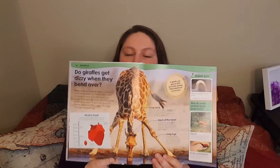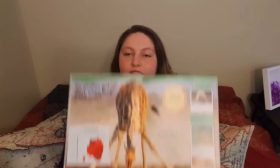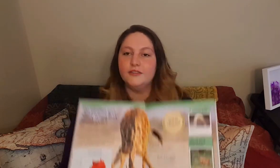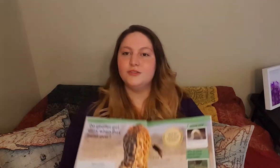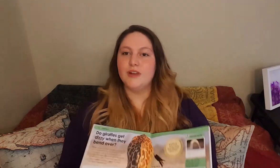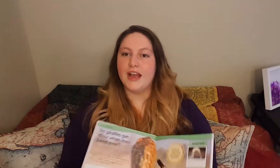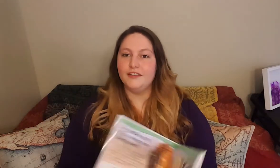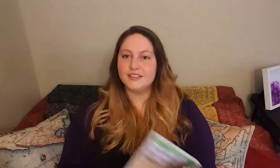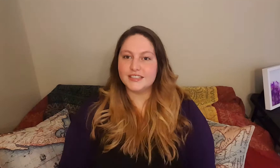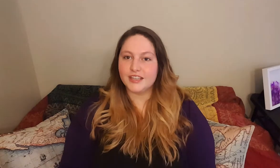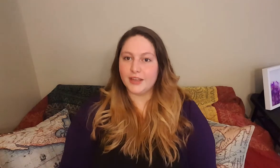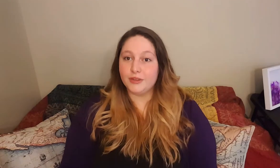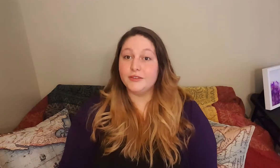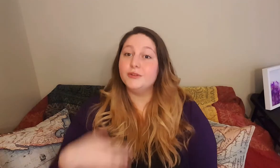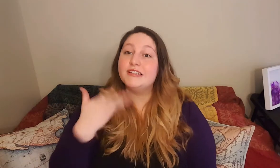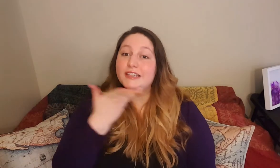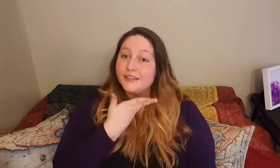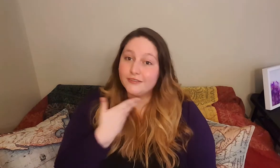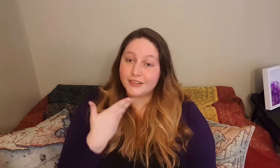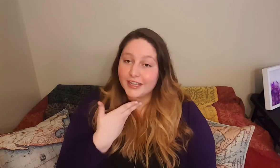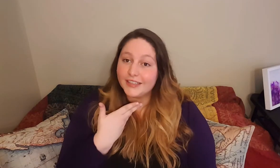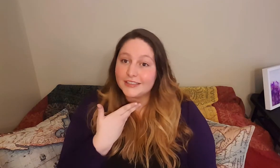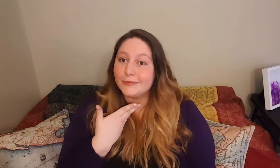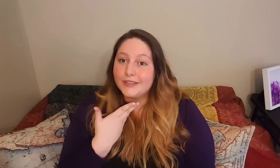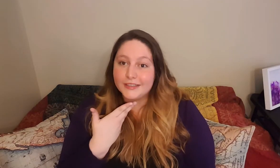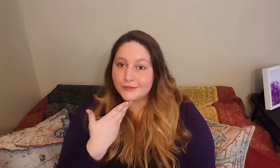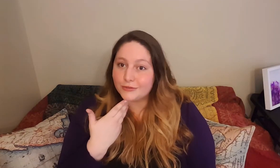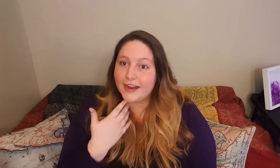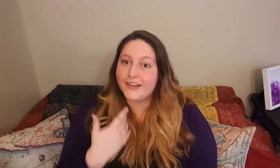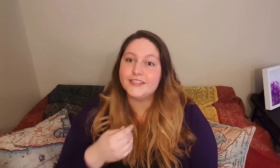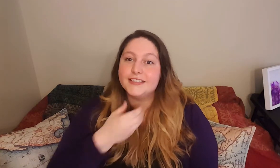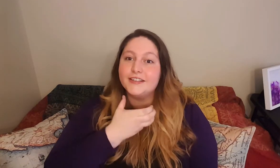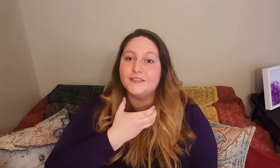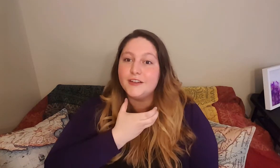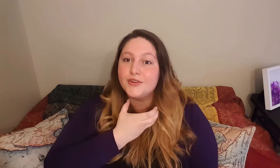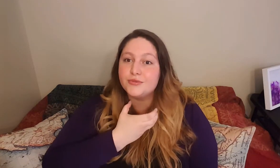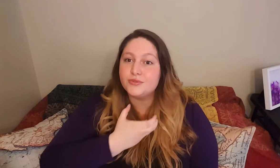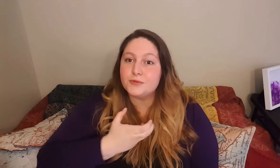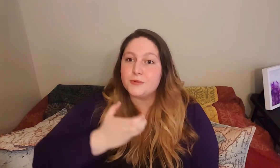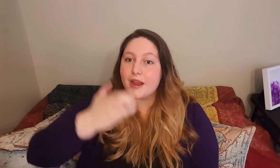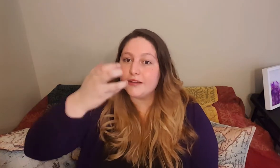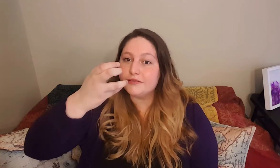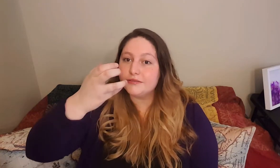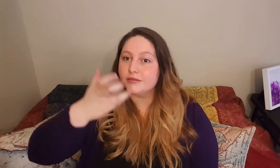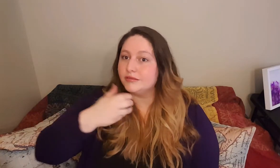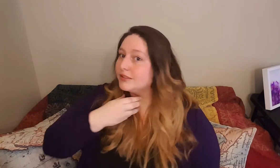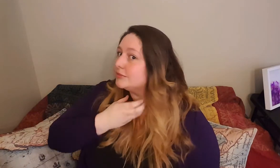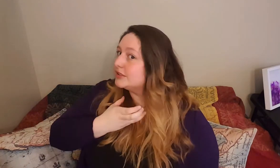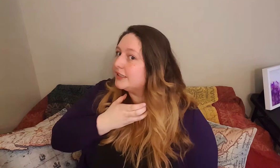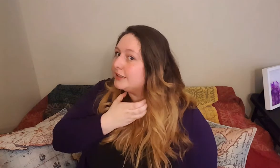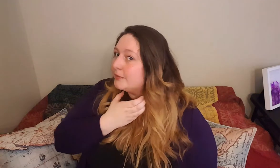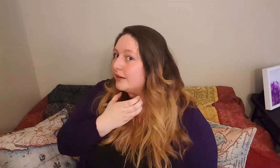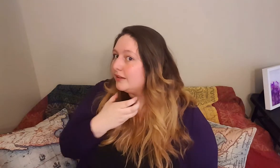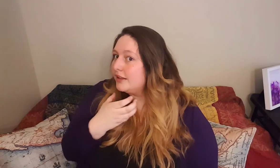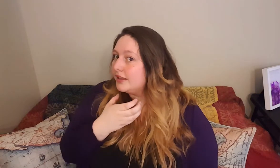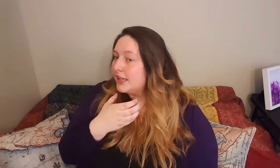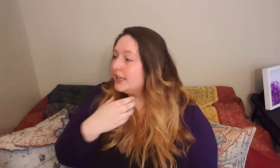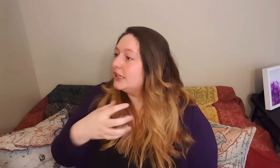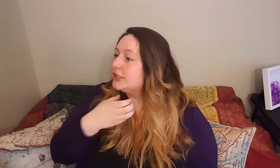Love giraffes. And we of course think of their necks when we think of giraffes. So giraffe. I'm just taking my hand. And then